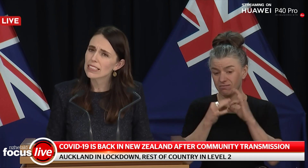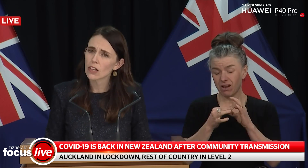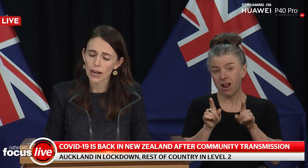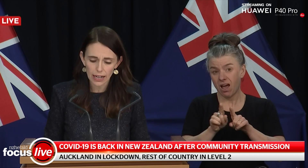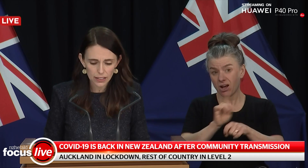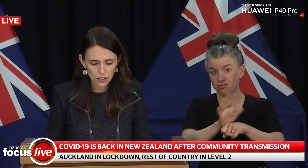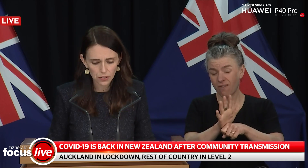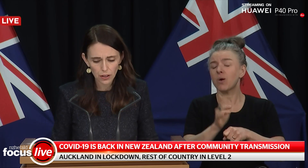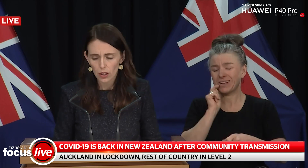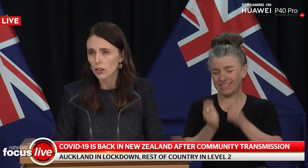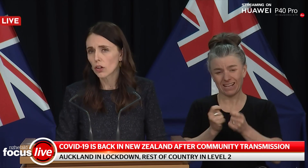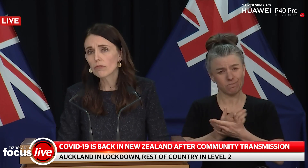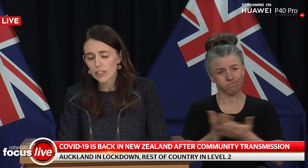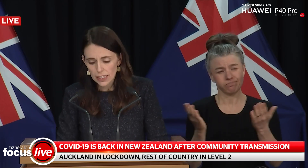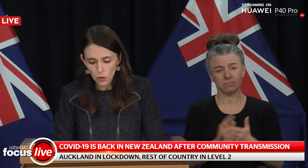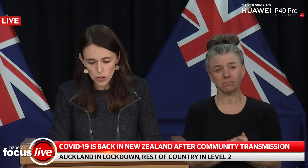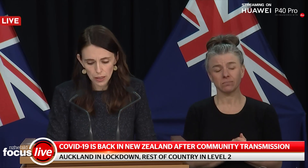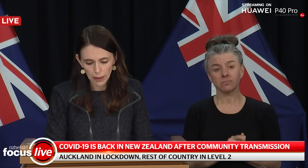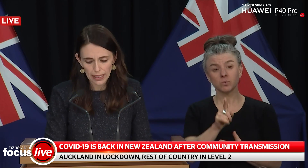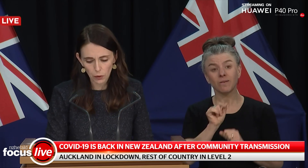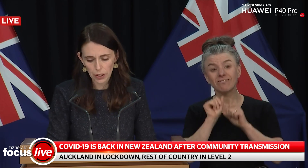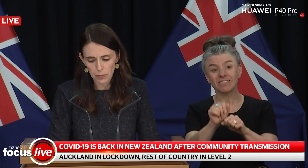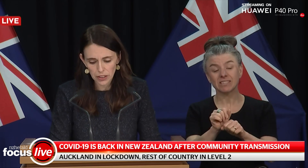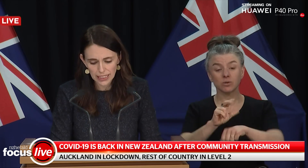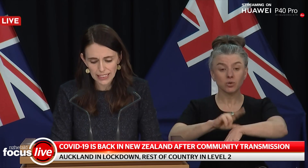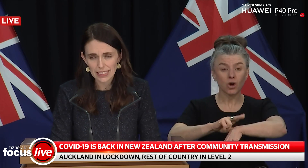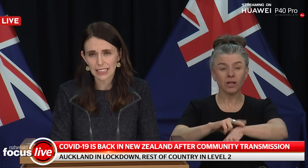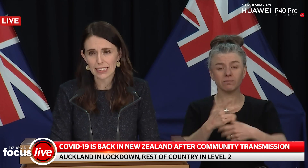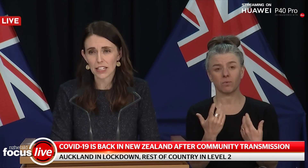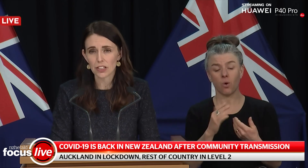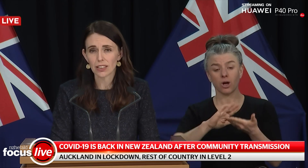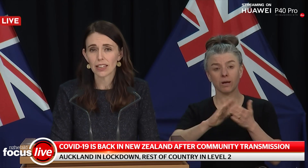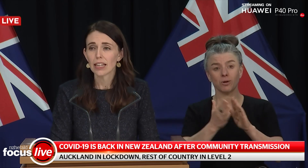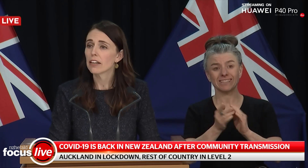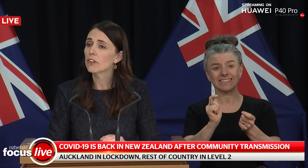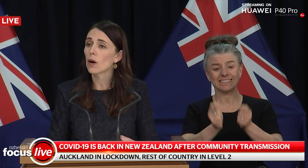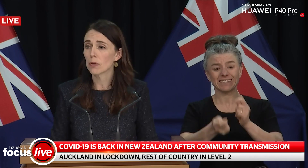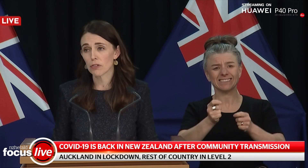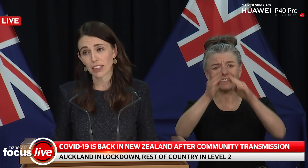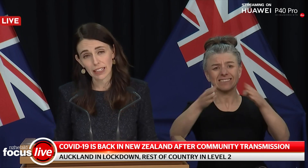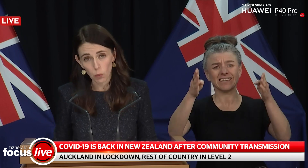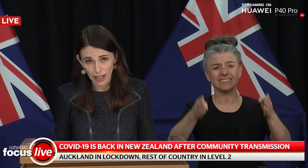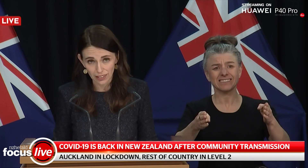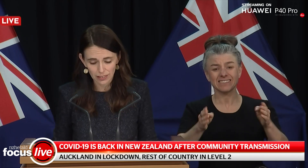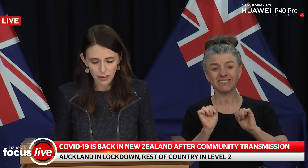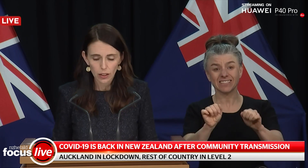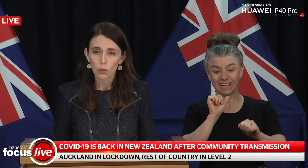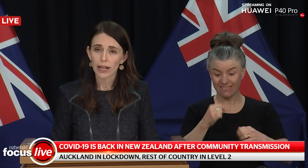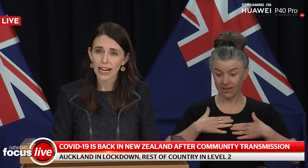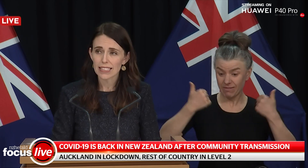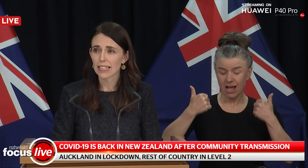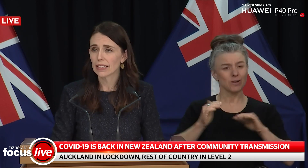Please, so I ask you, don't visit your GP or a community testing station if you are perfectly well.